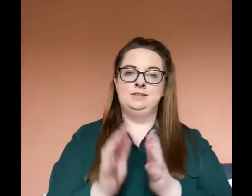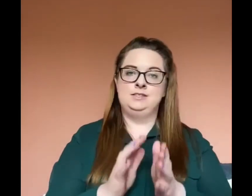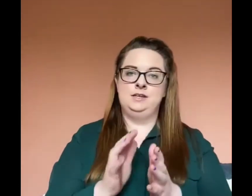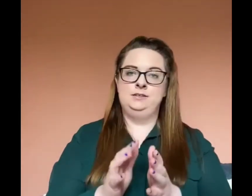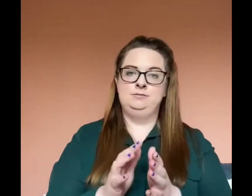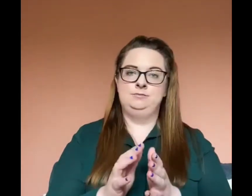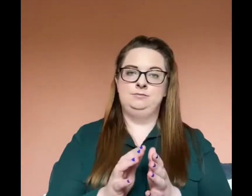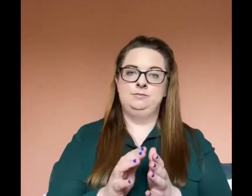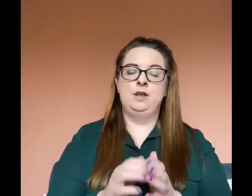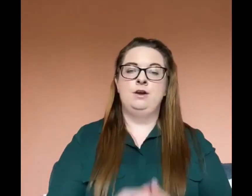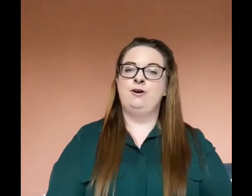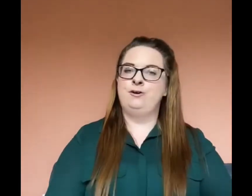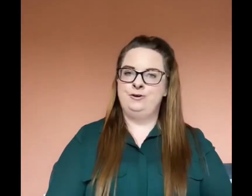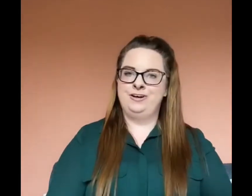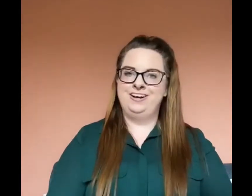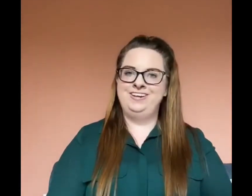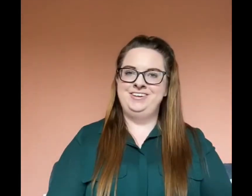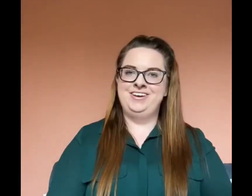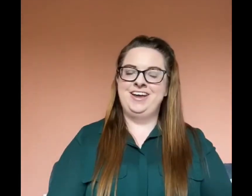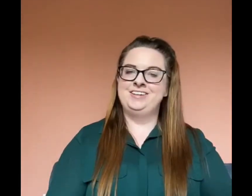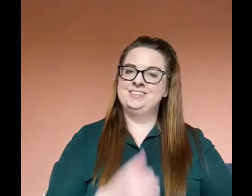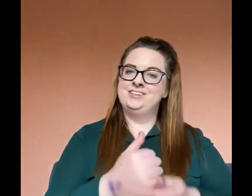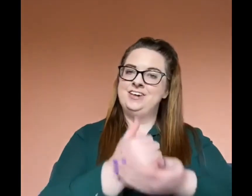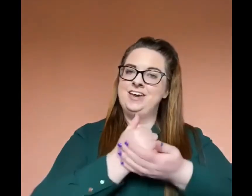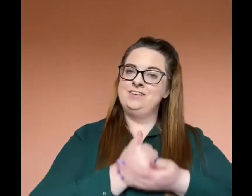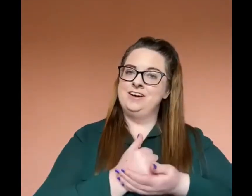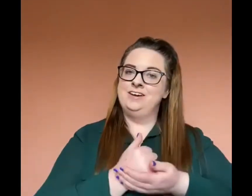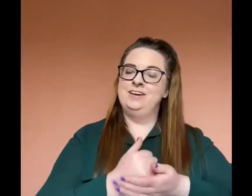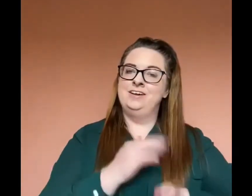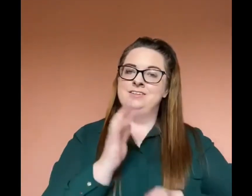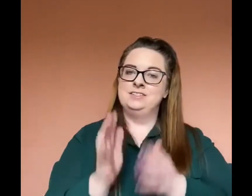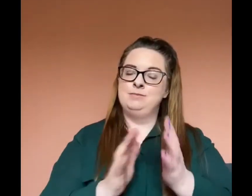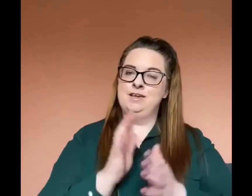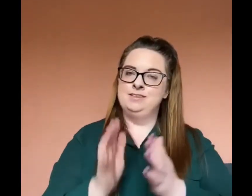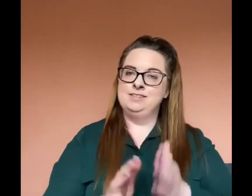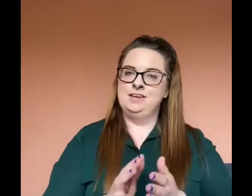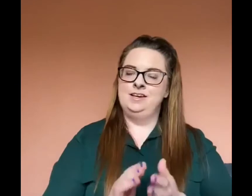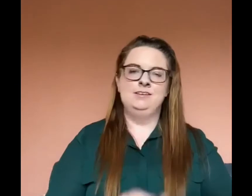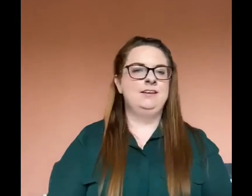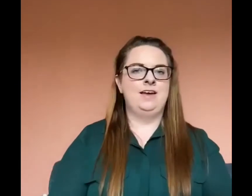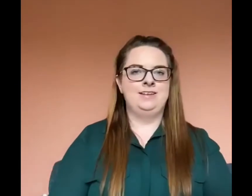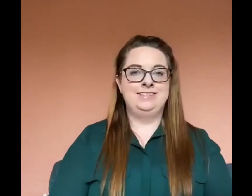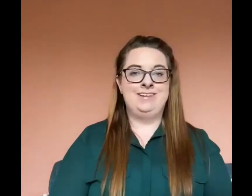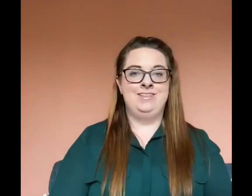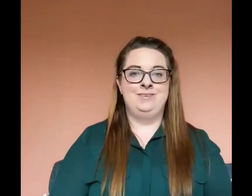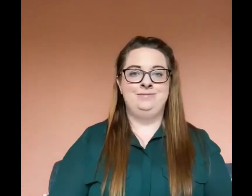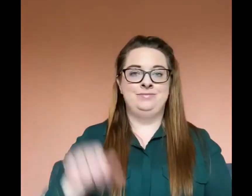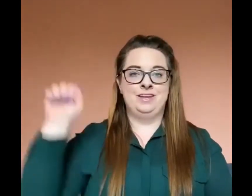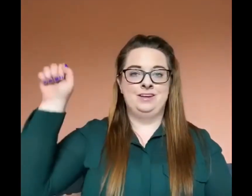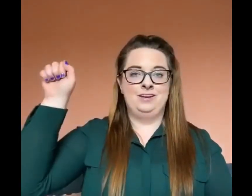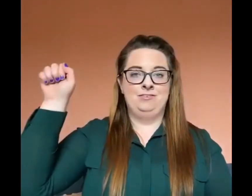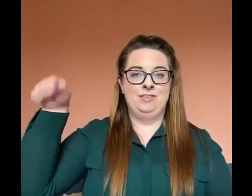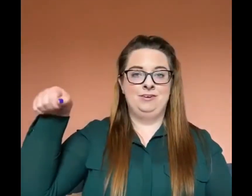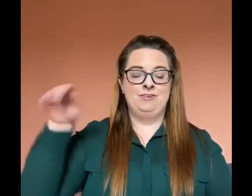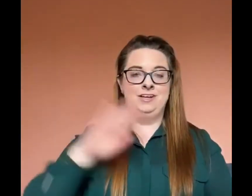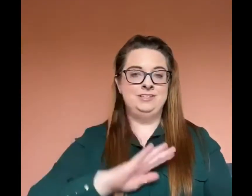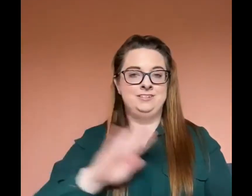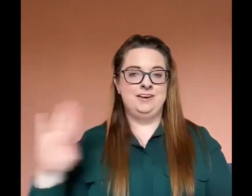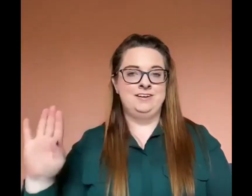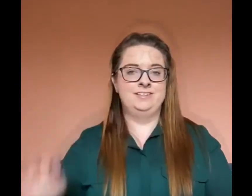sign or you can ask your carer to make the sign and tell them if they're right or not.